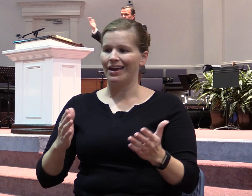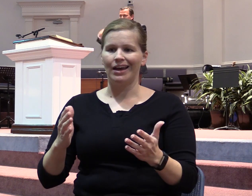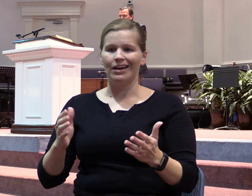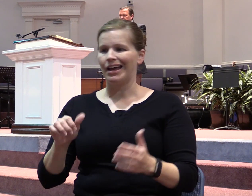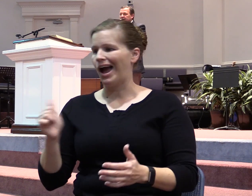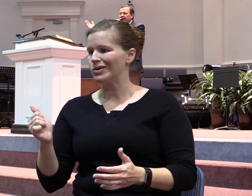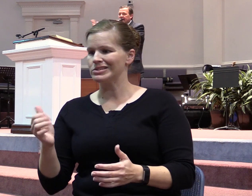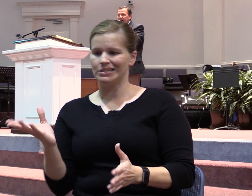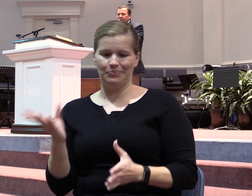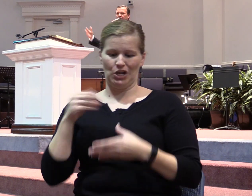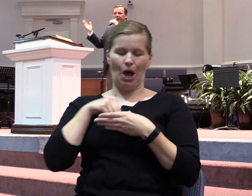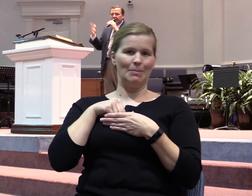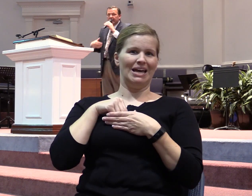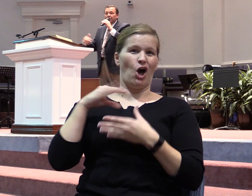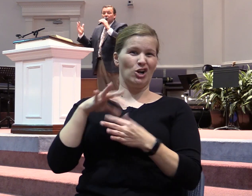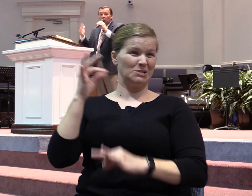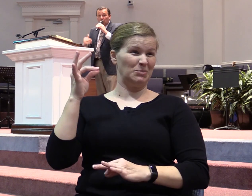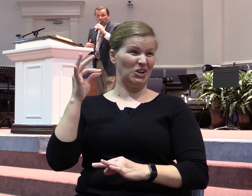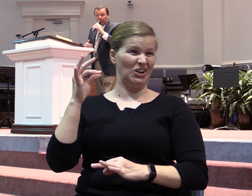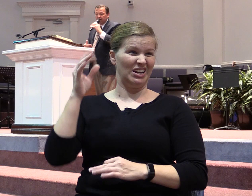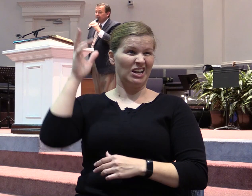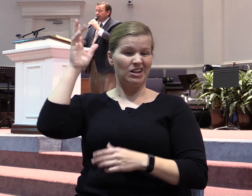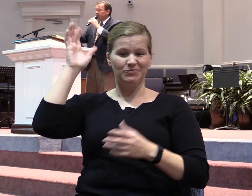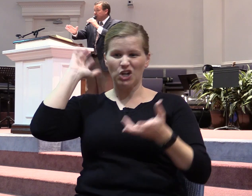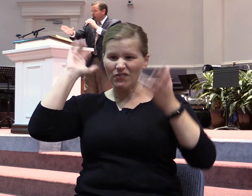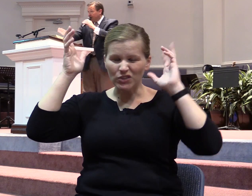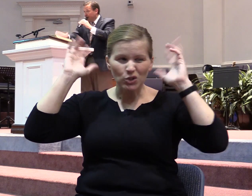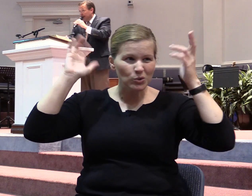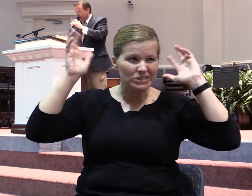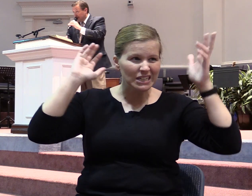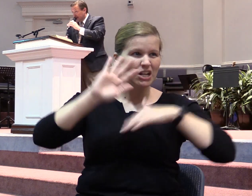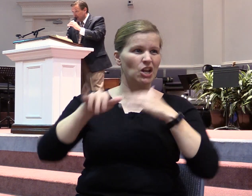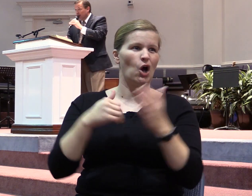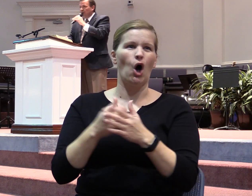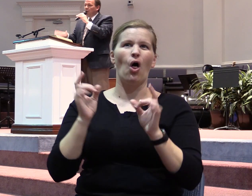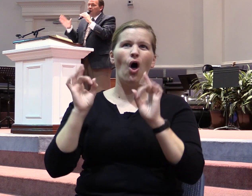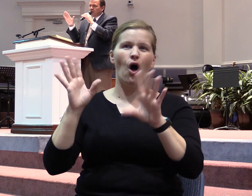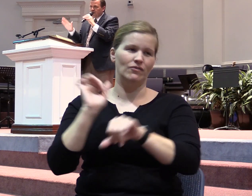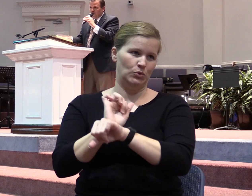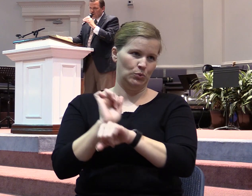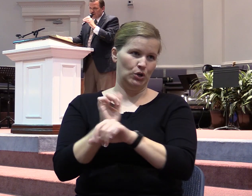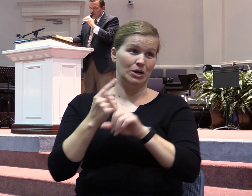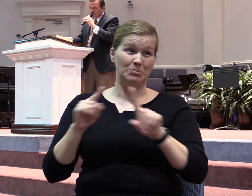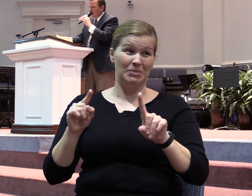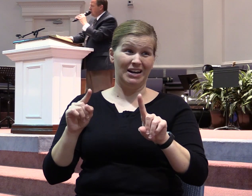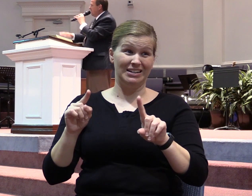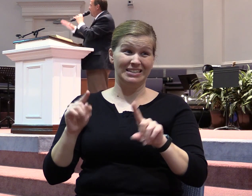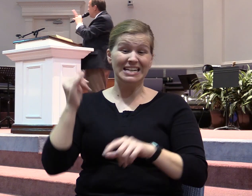Confusion and every evil work. Now this is what the Bible says. But when there's confusion in the church and when there's